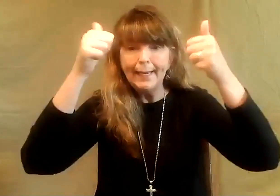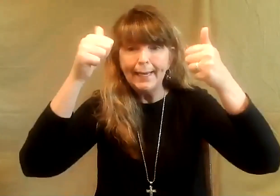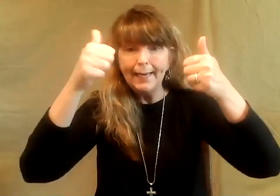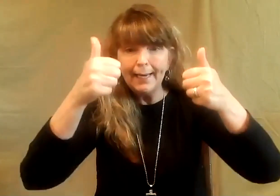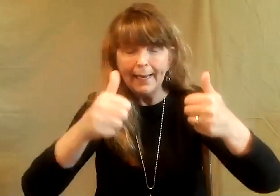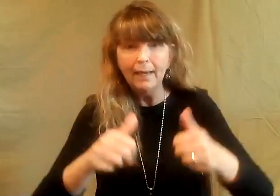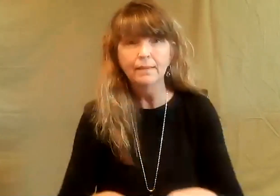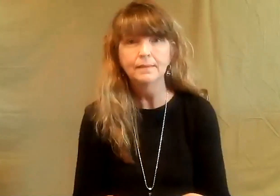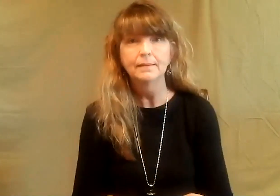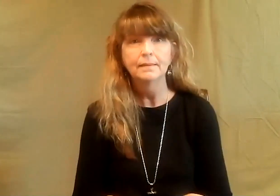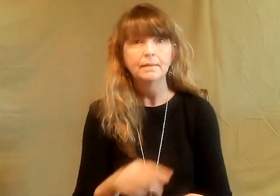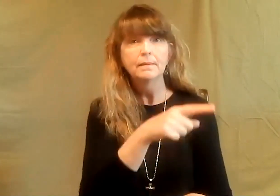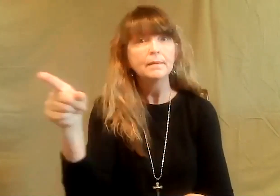our eyesight starts to diminish